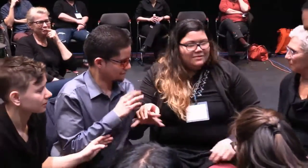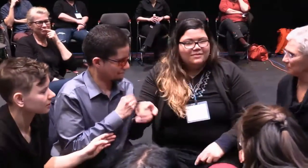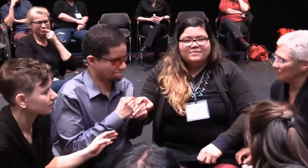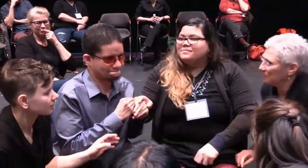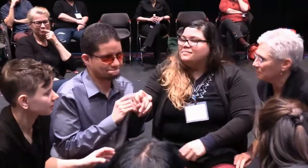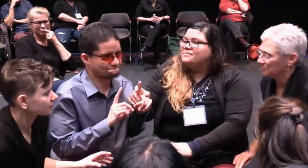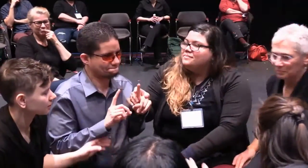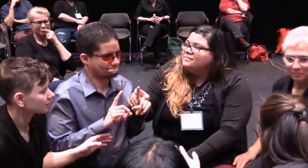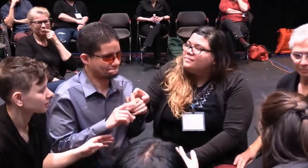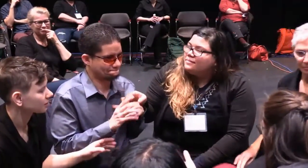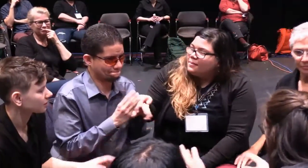Okay, wait, let's switch seats.